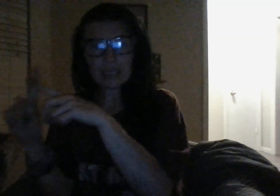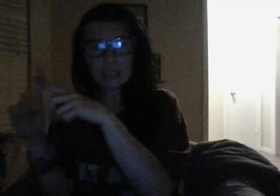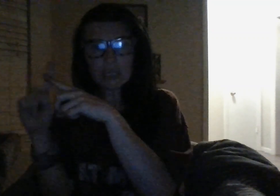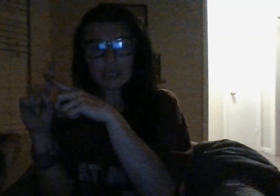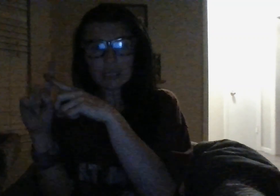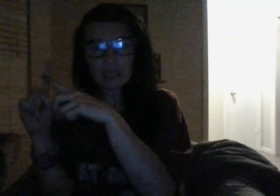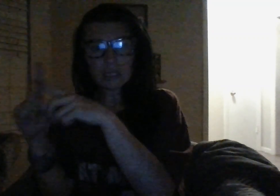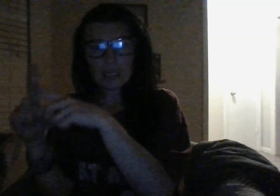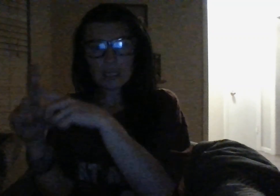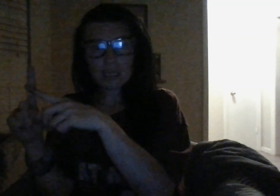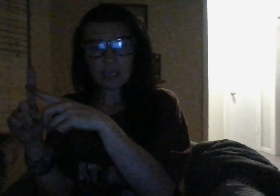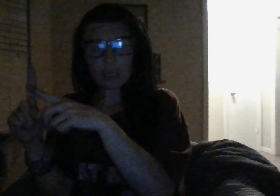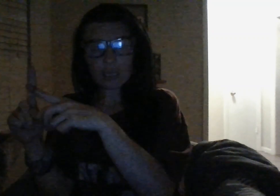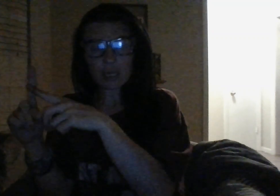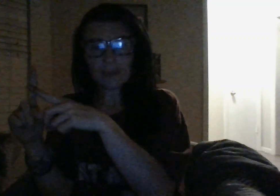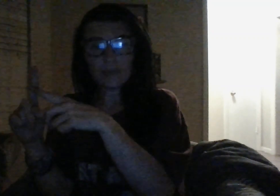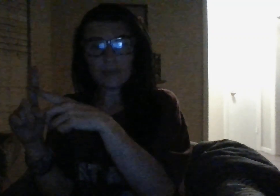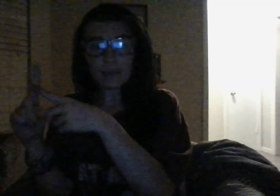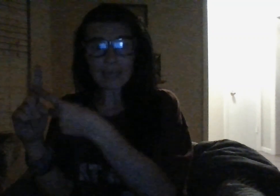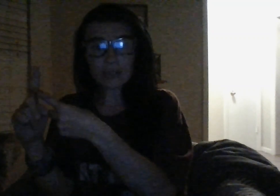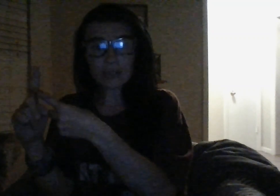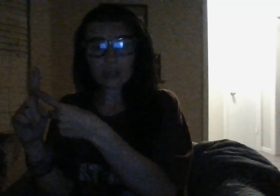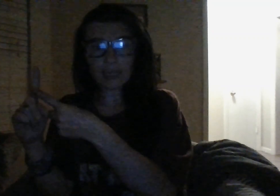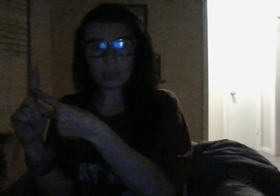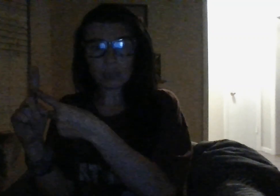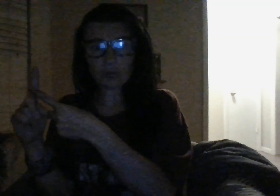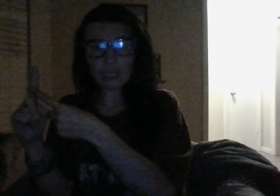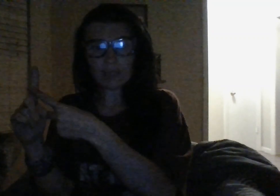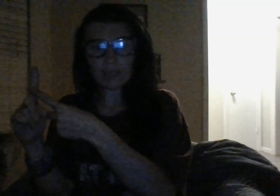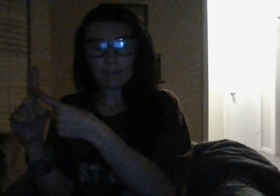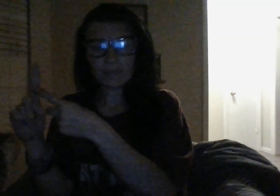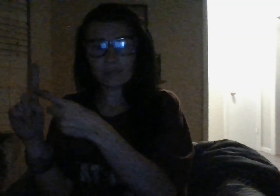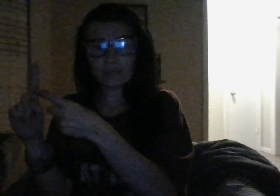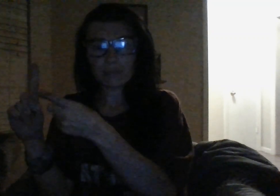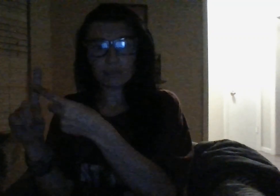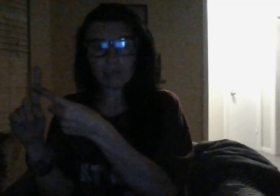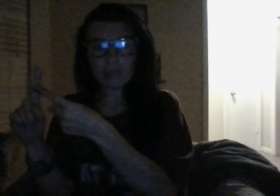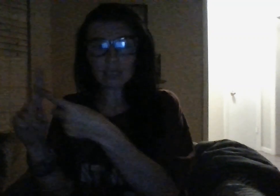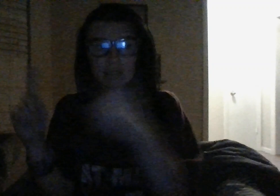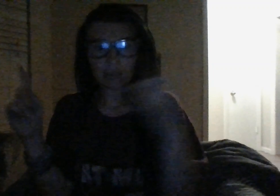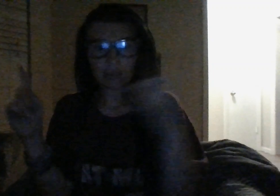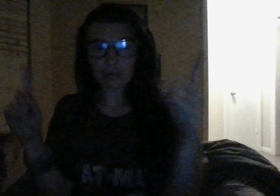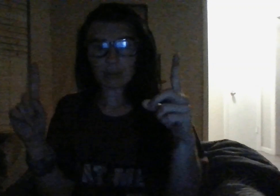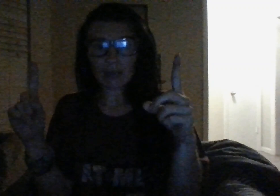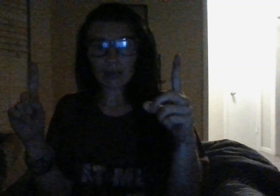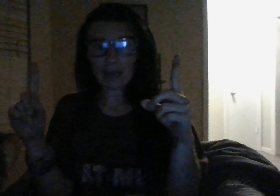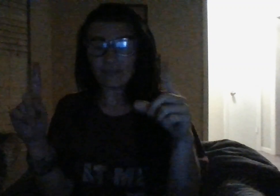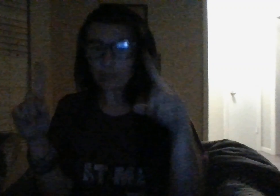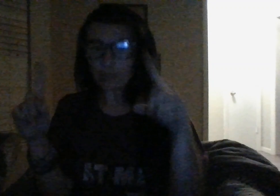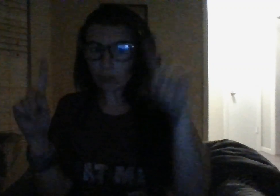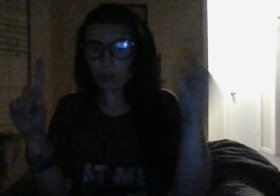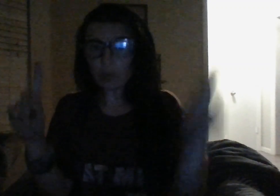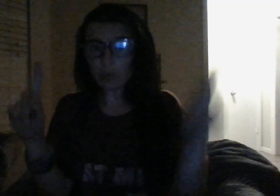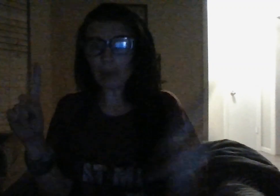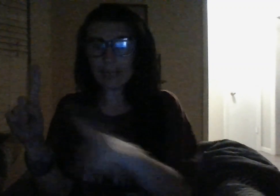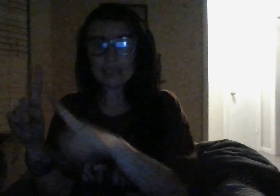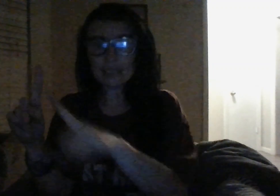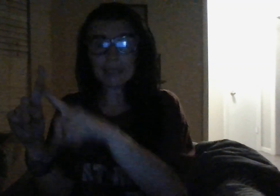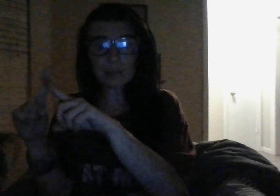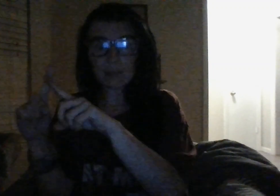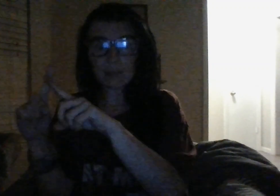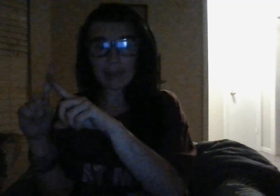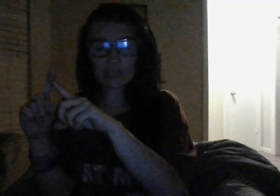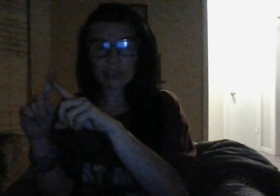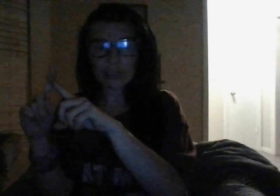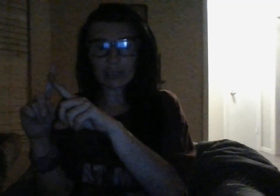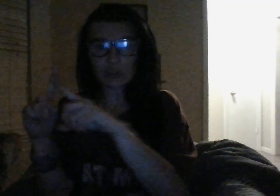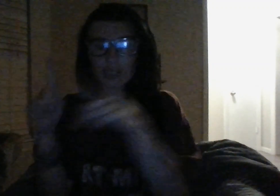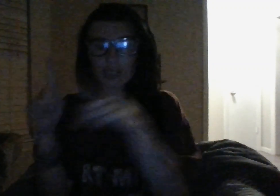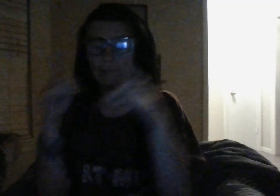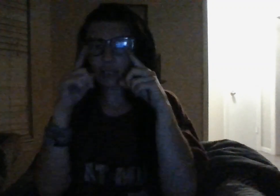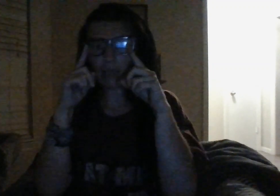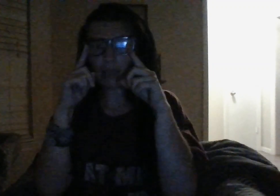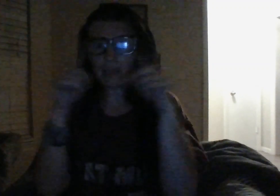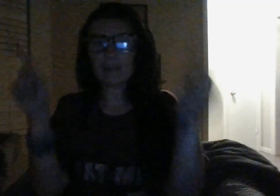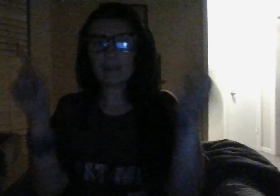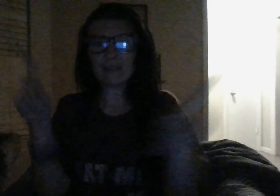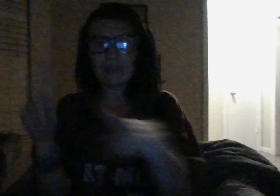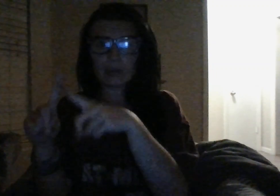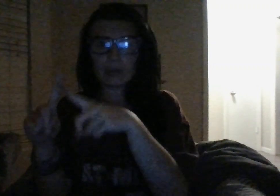um the masculine energy energy because i feel you probably had sex with the masculine energy for some it could be a fem